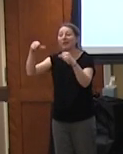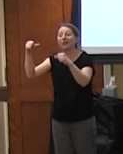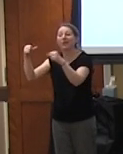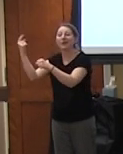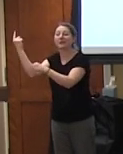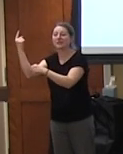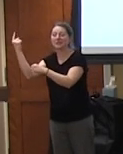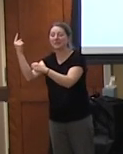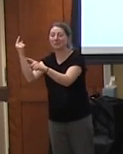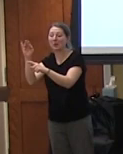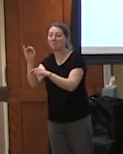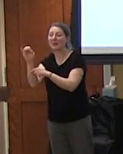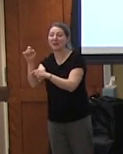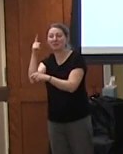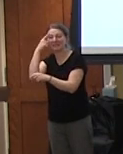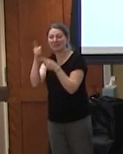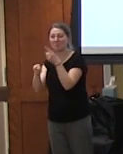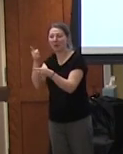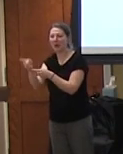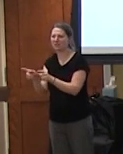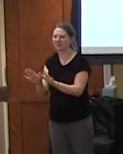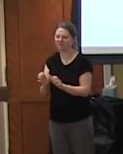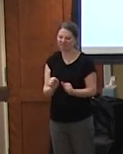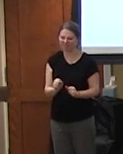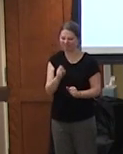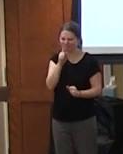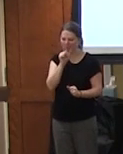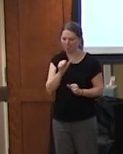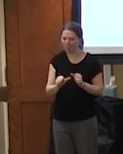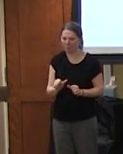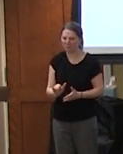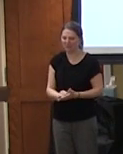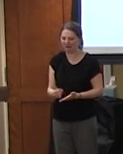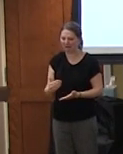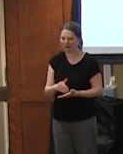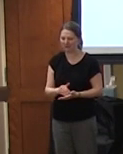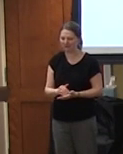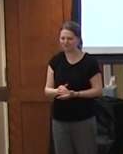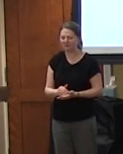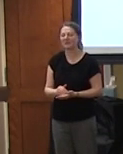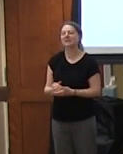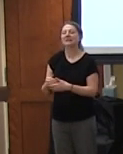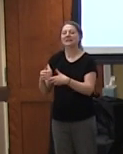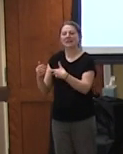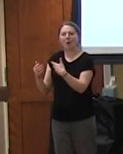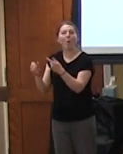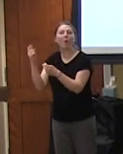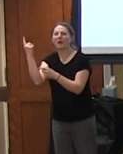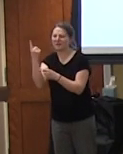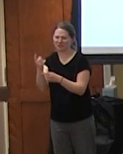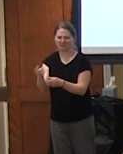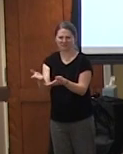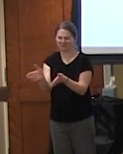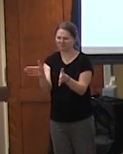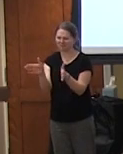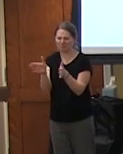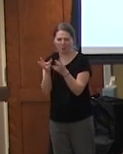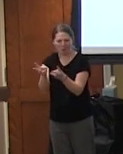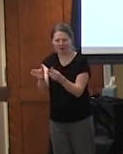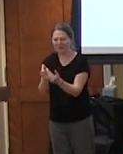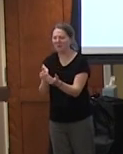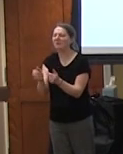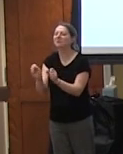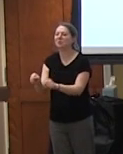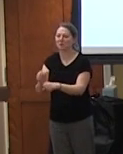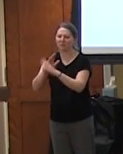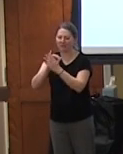ways when you hear someone making an offhanded comment instead of letting it go saying well let's talk about that because this is really important the future